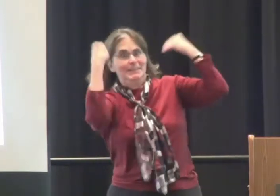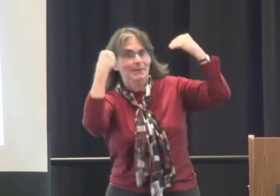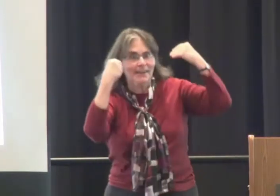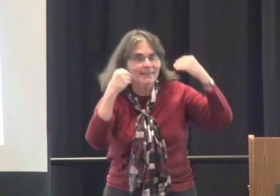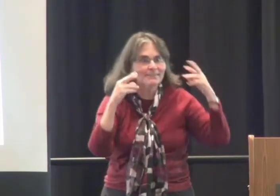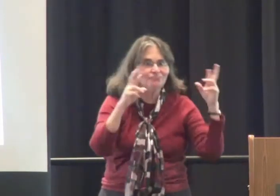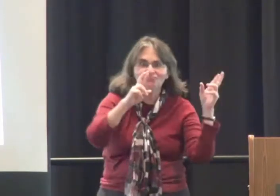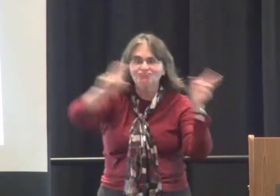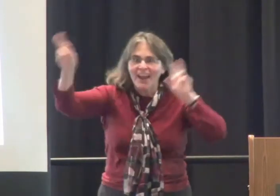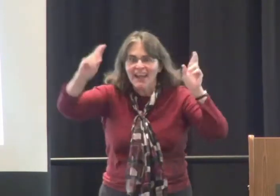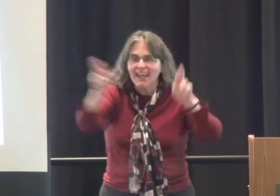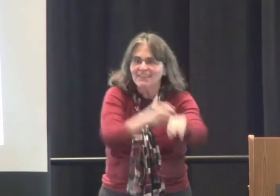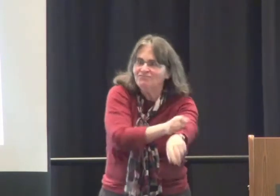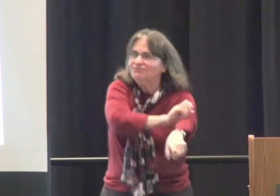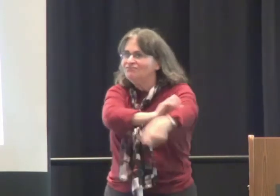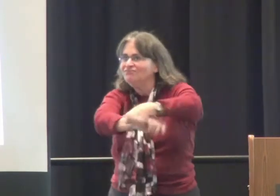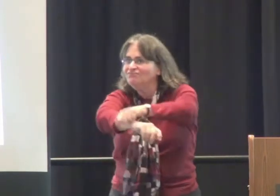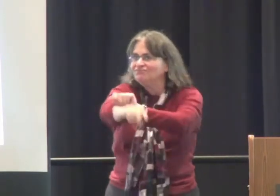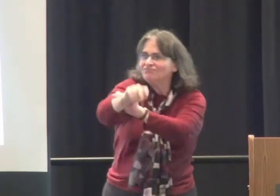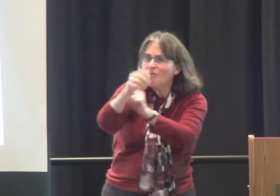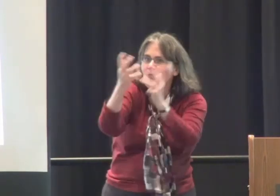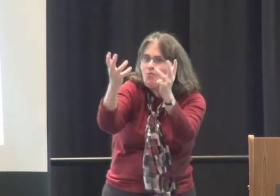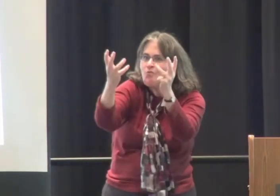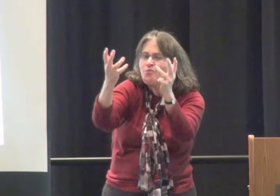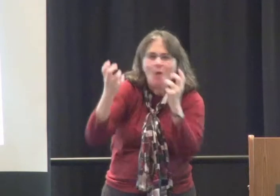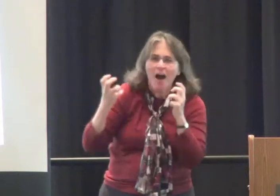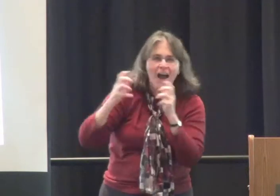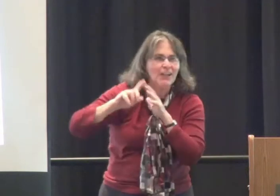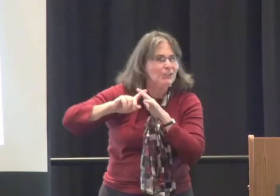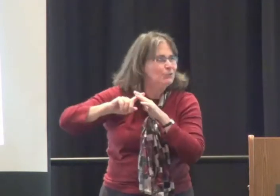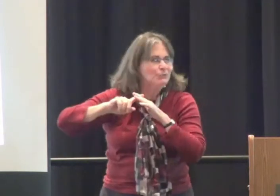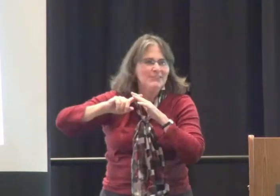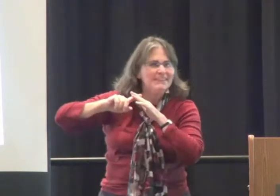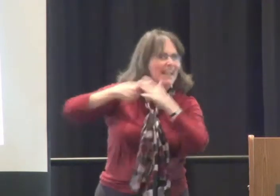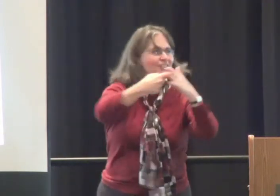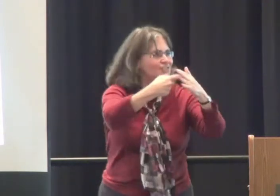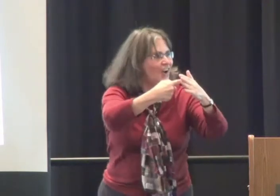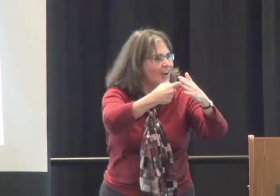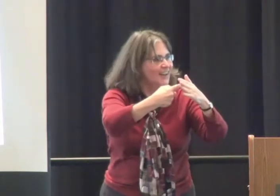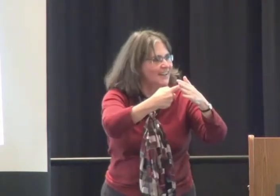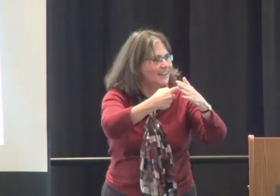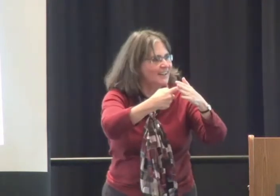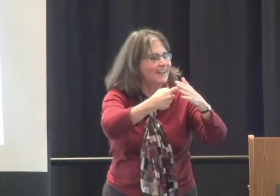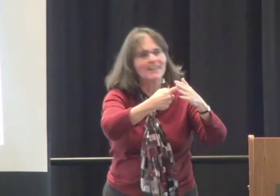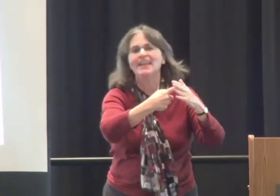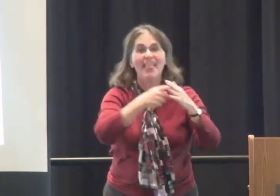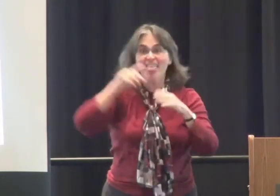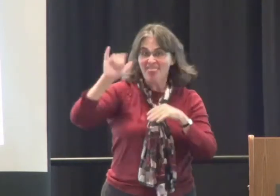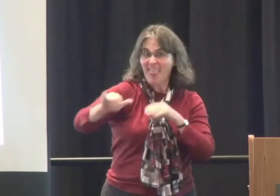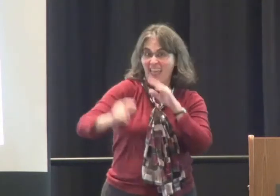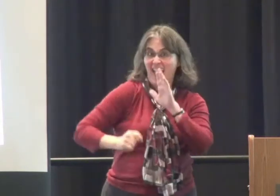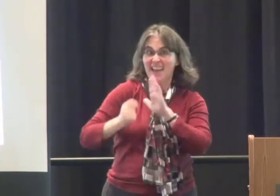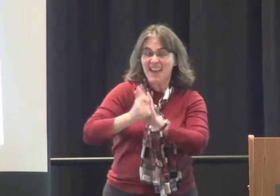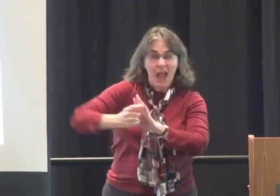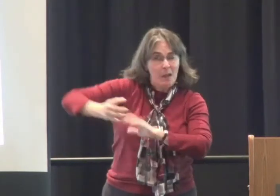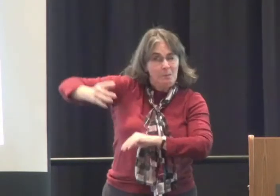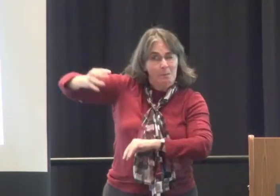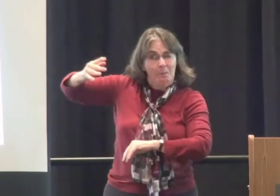education. She wanted to be taught and was always ready to learn. She was eager and ready to